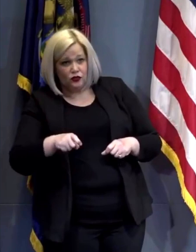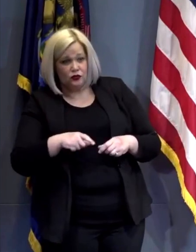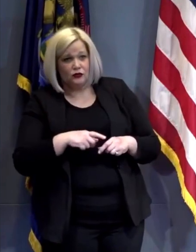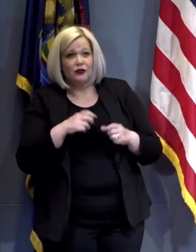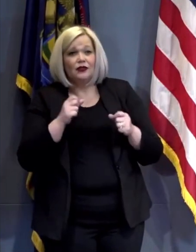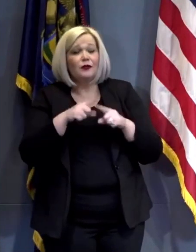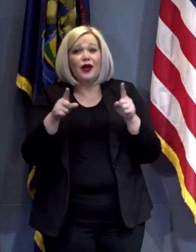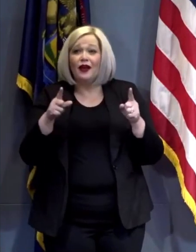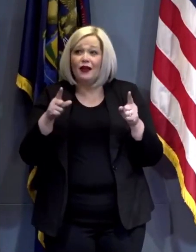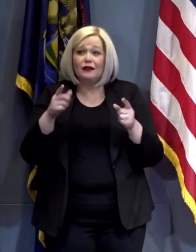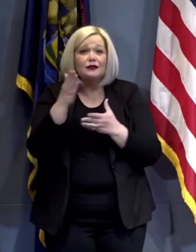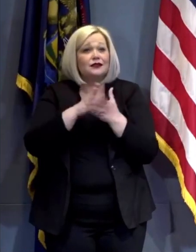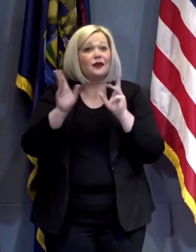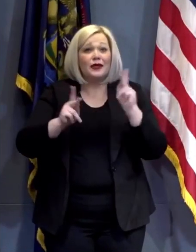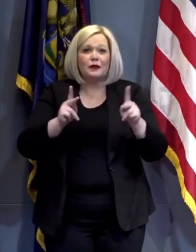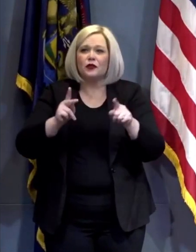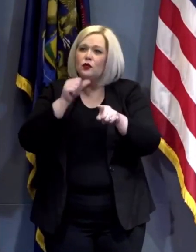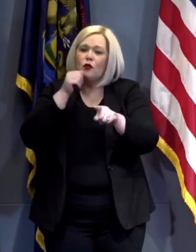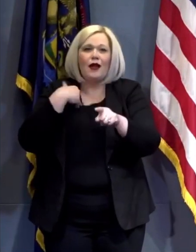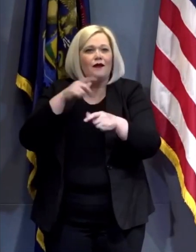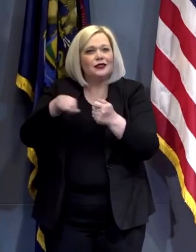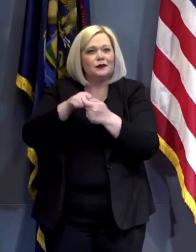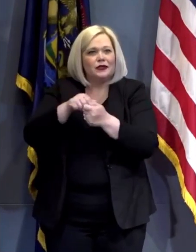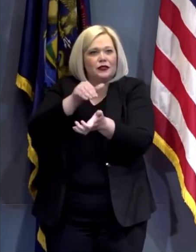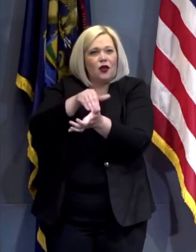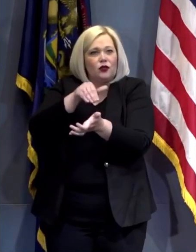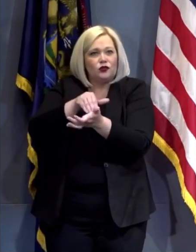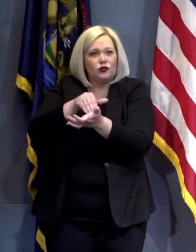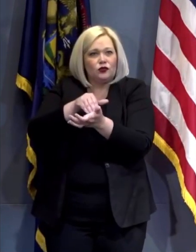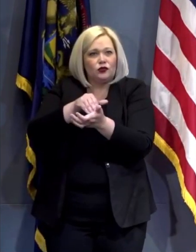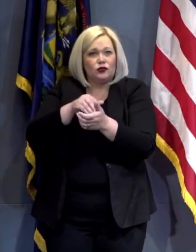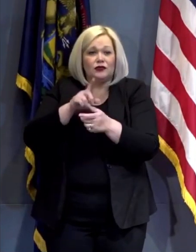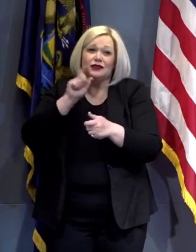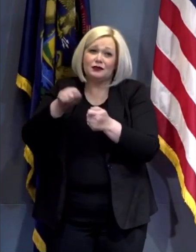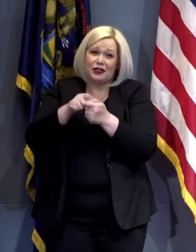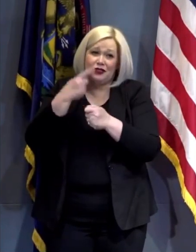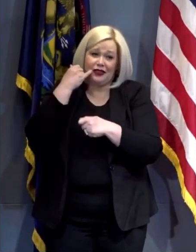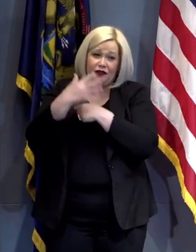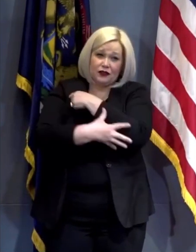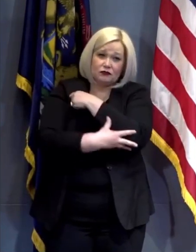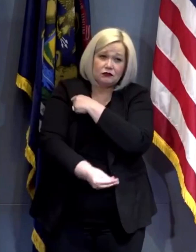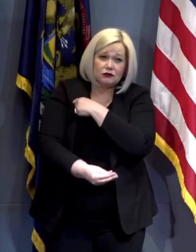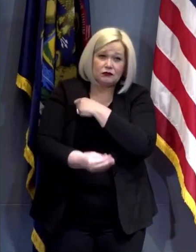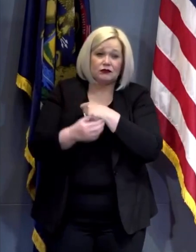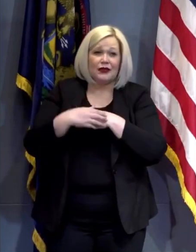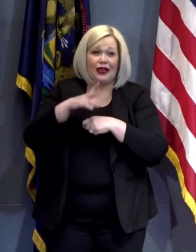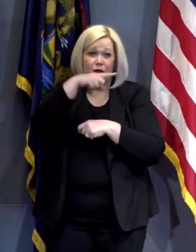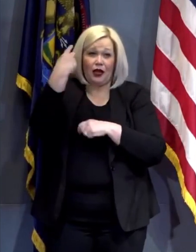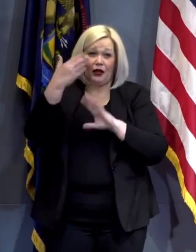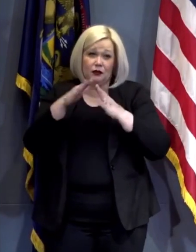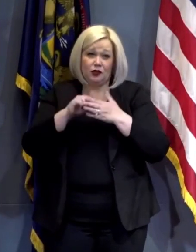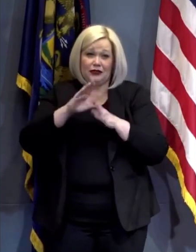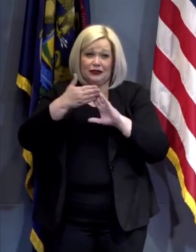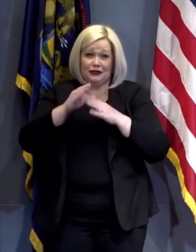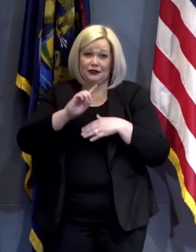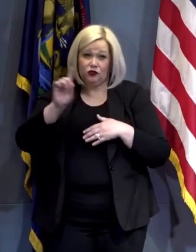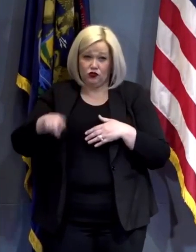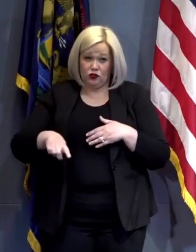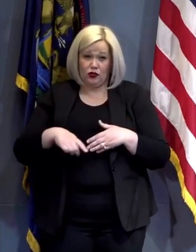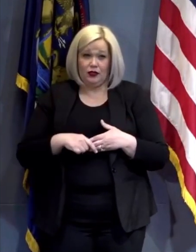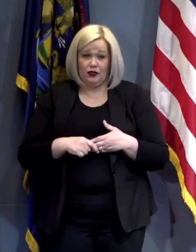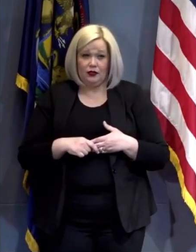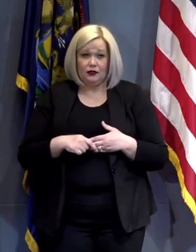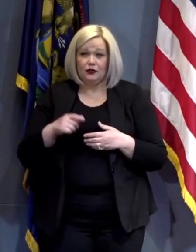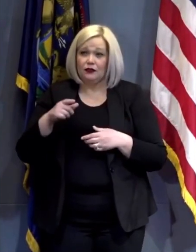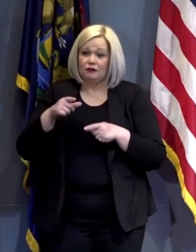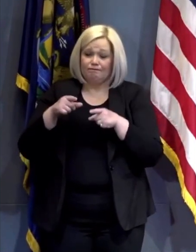don't have doctors who are living with persistent poverty and this is true in a lot of communities of color and in black communities in the city of Detroit but we're working with the